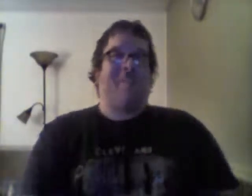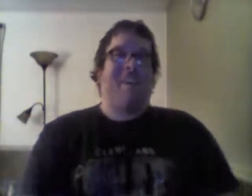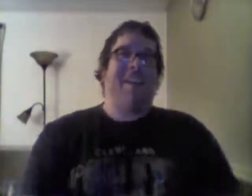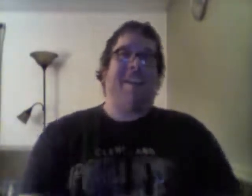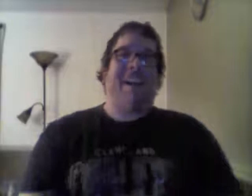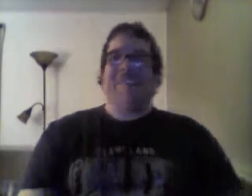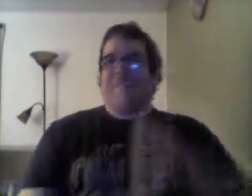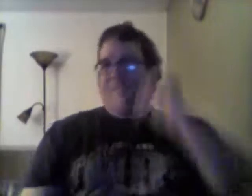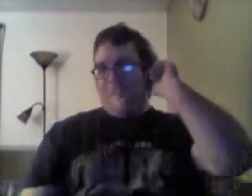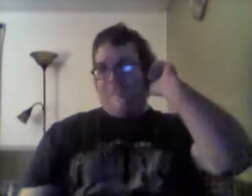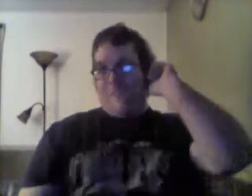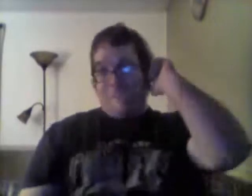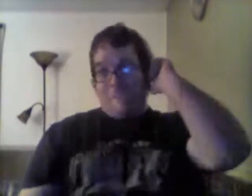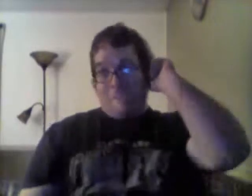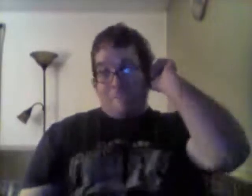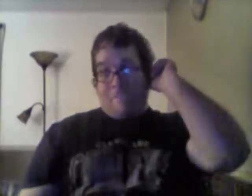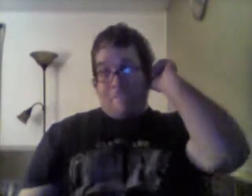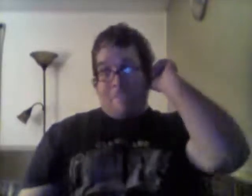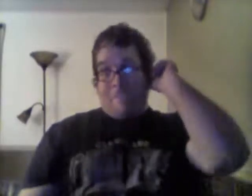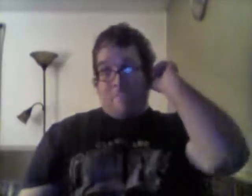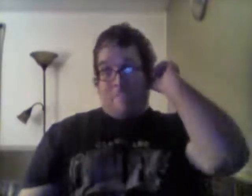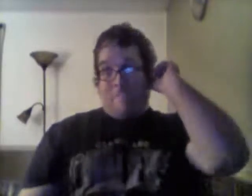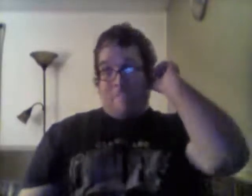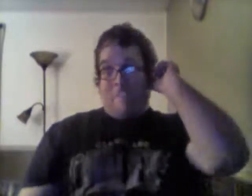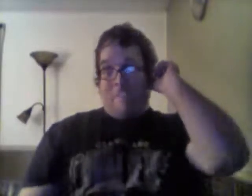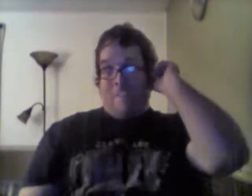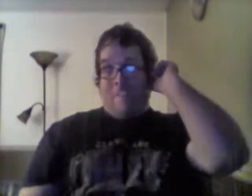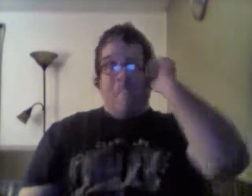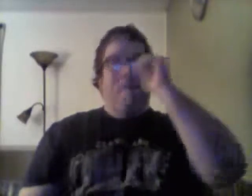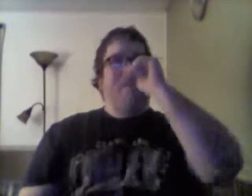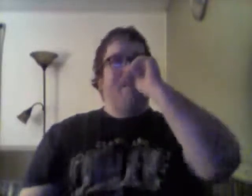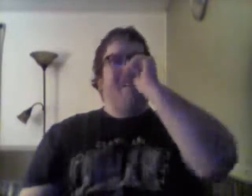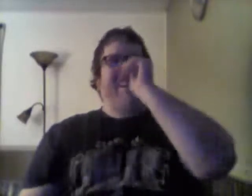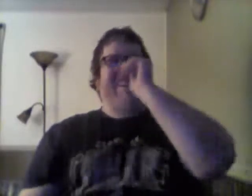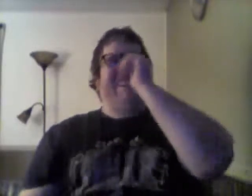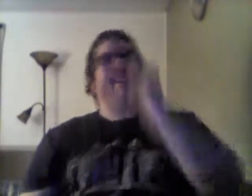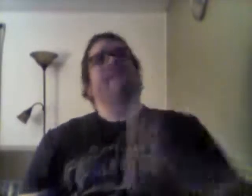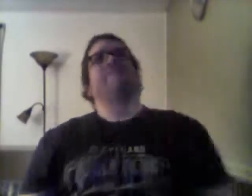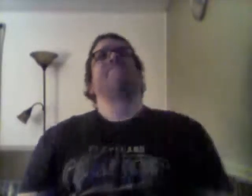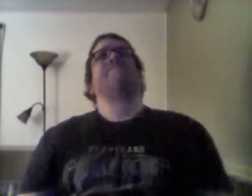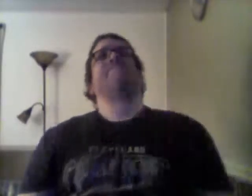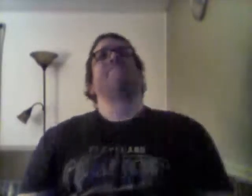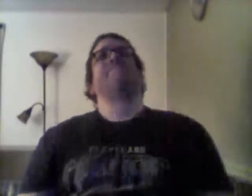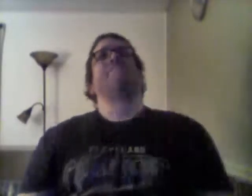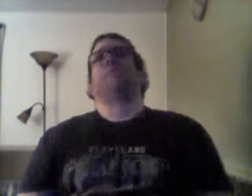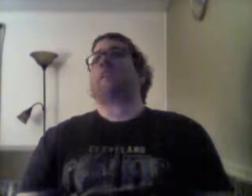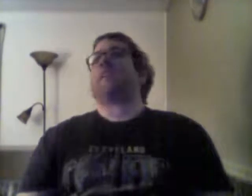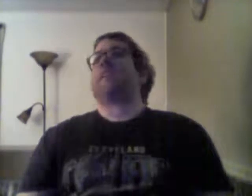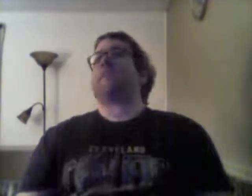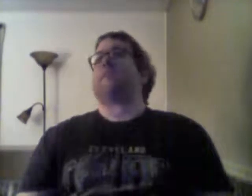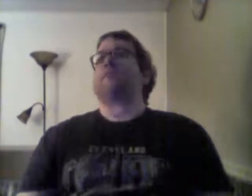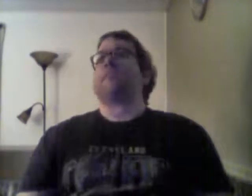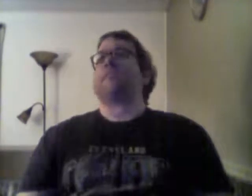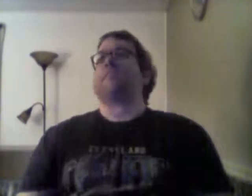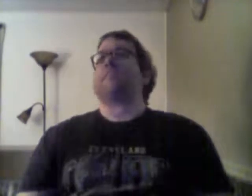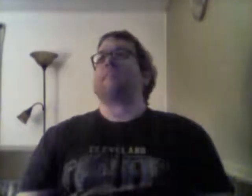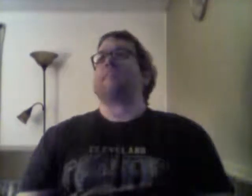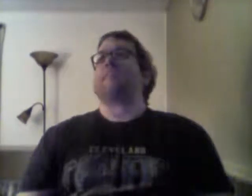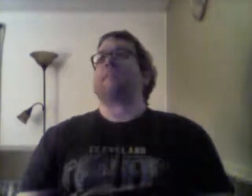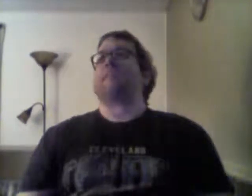that I don't know if I'm the only fucking person that had this problem. I watched this like movie, the first half of this movie, like